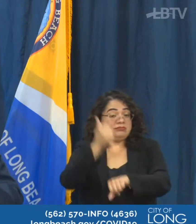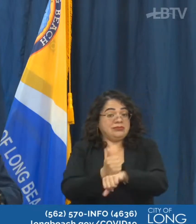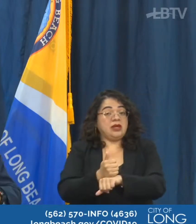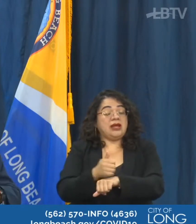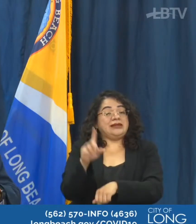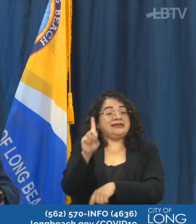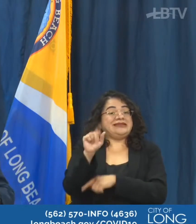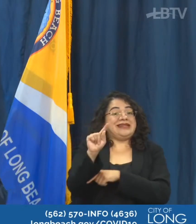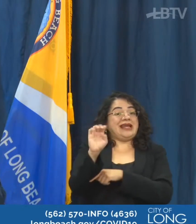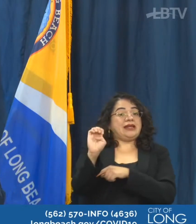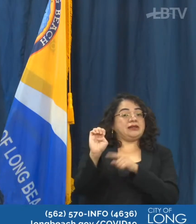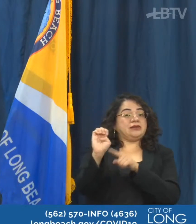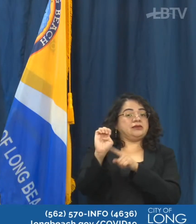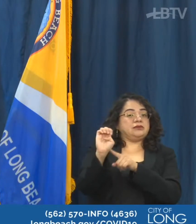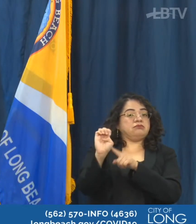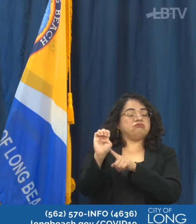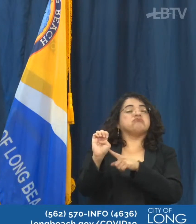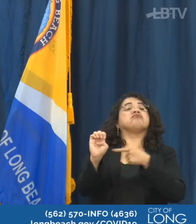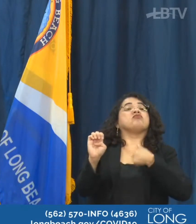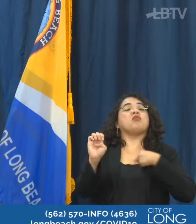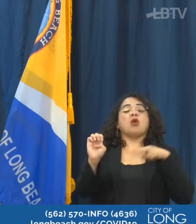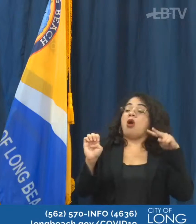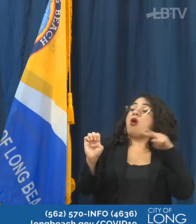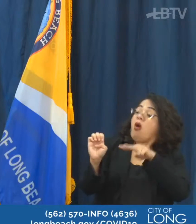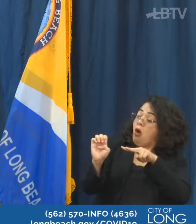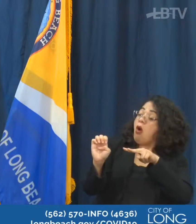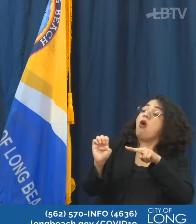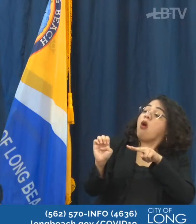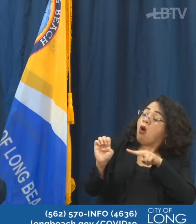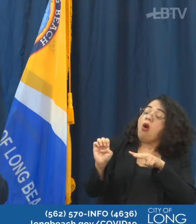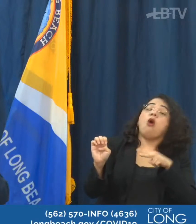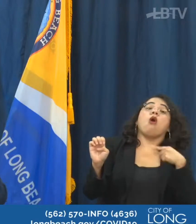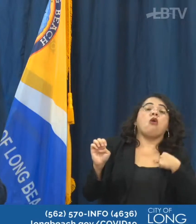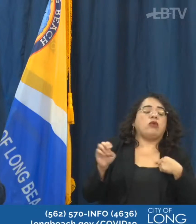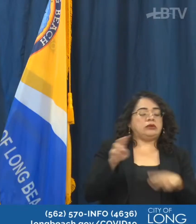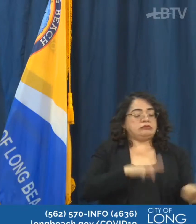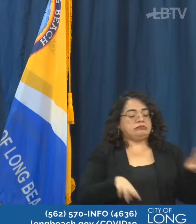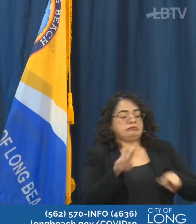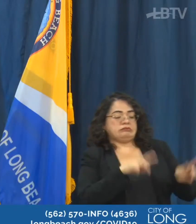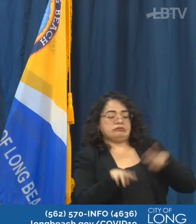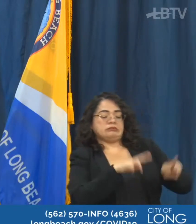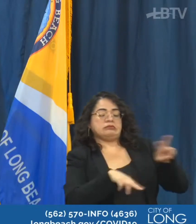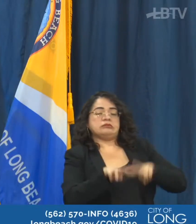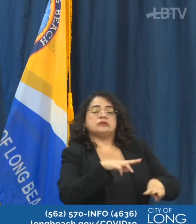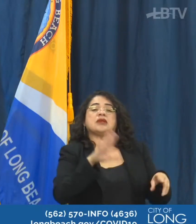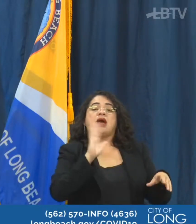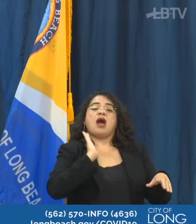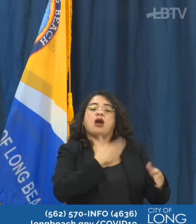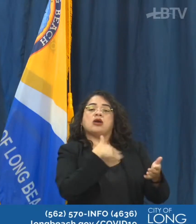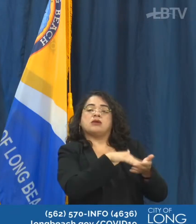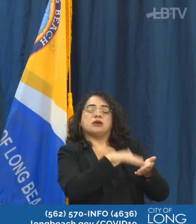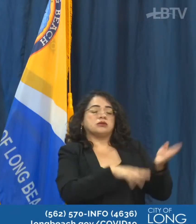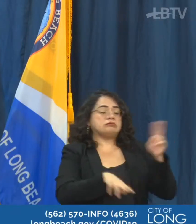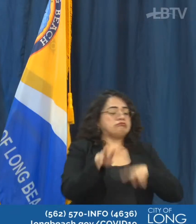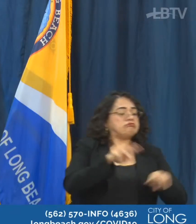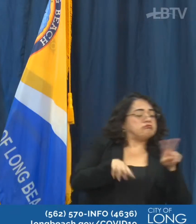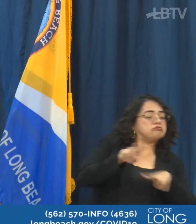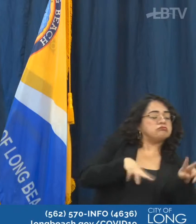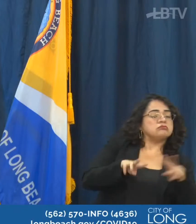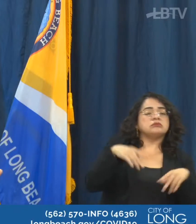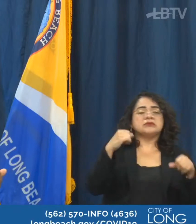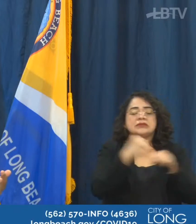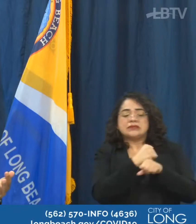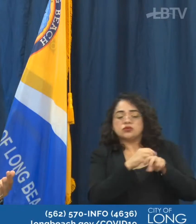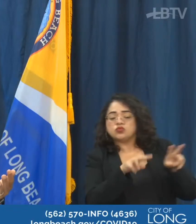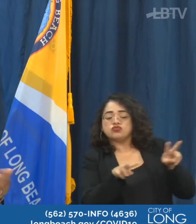each individual county or health jurisdiction then has to decide looking at their data when they should reopen. And so